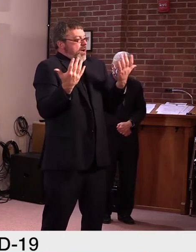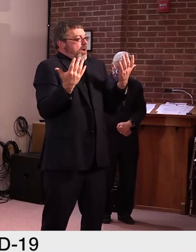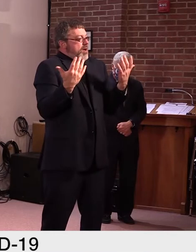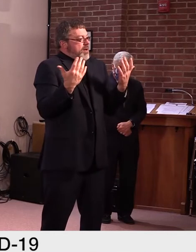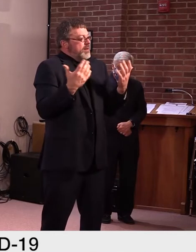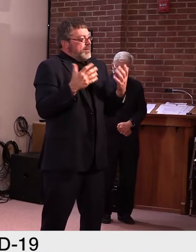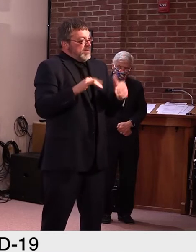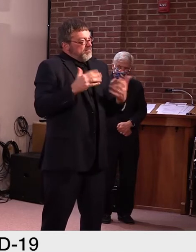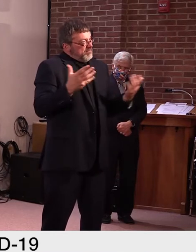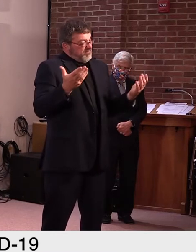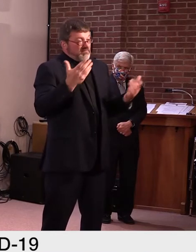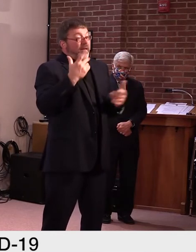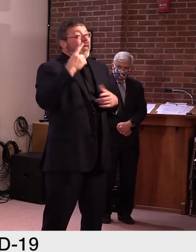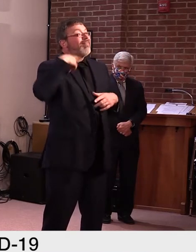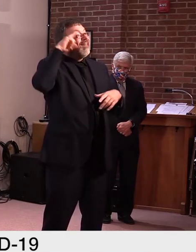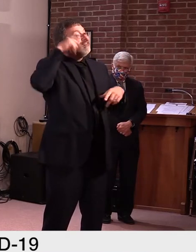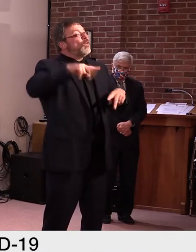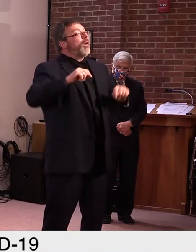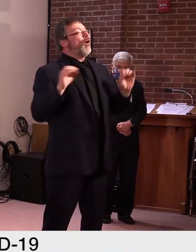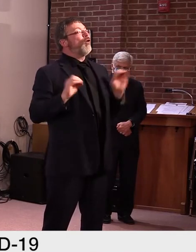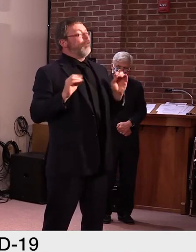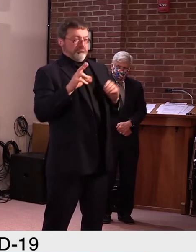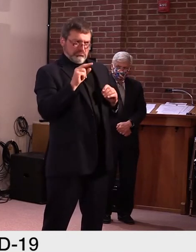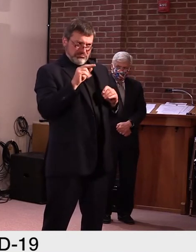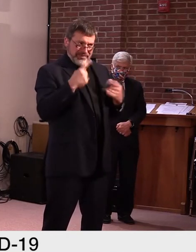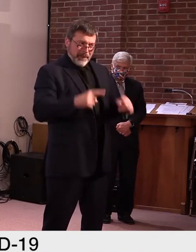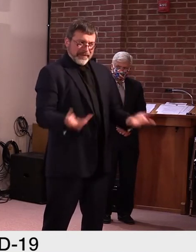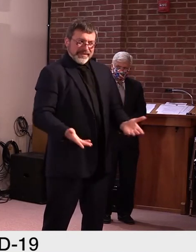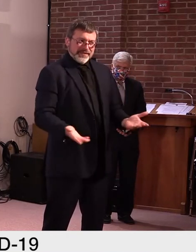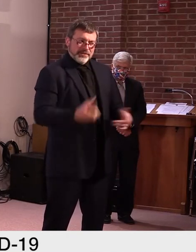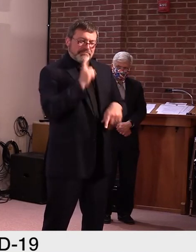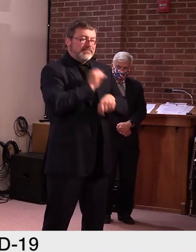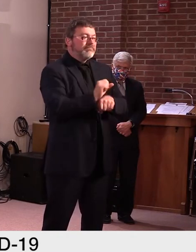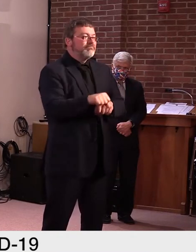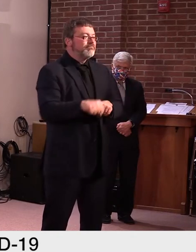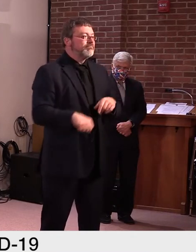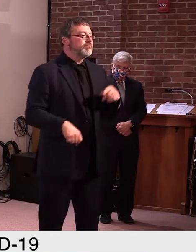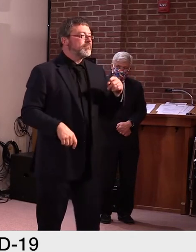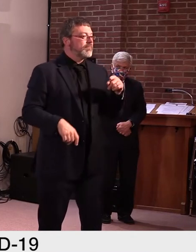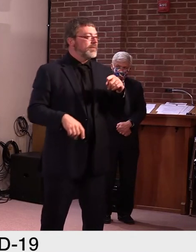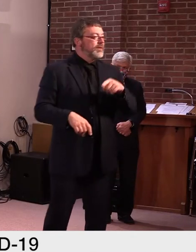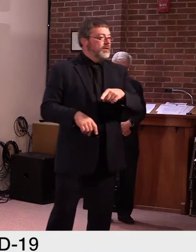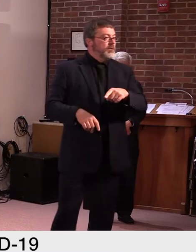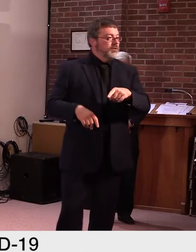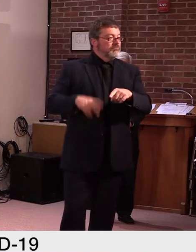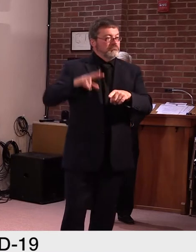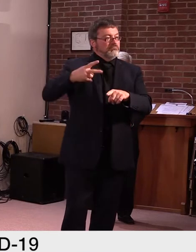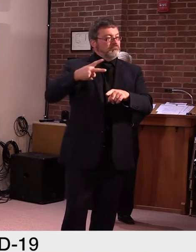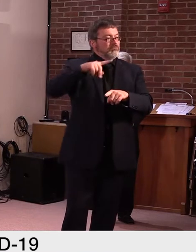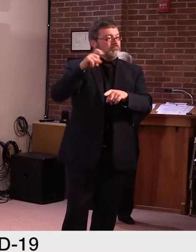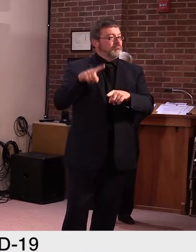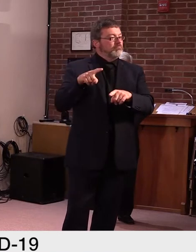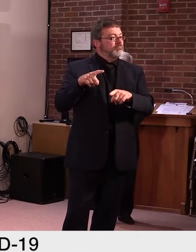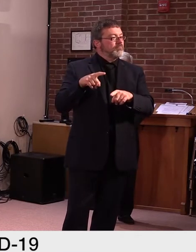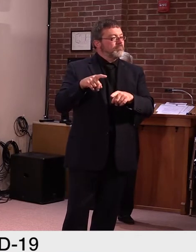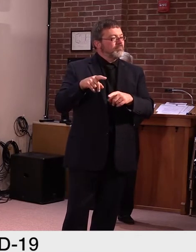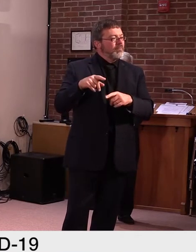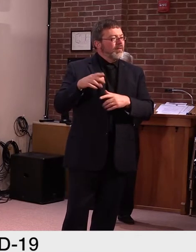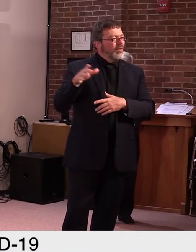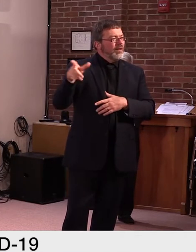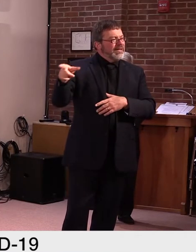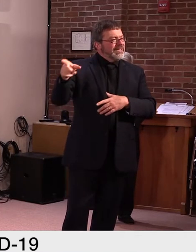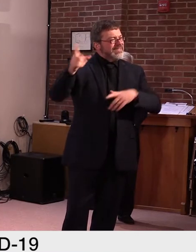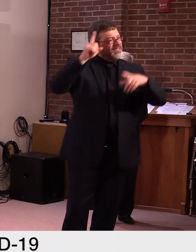Do you have any sense of what we might see sooner rather than later? Um, there will be, uh, I think we'll, we're going to